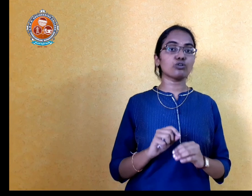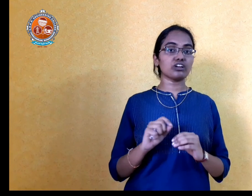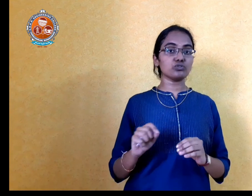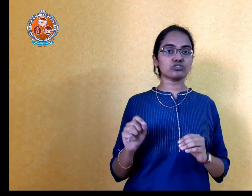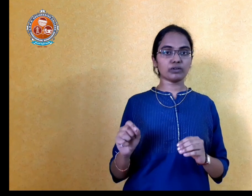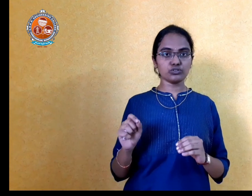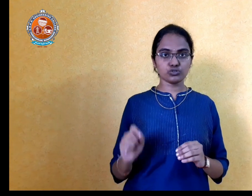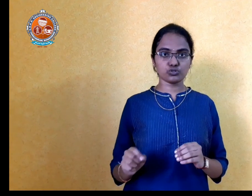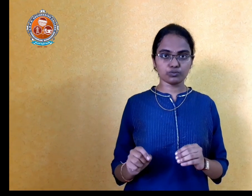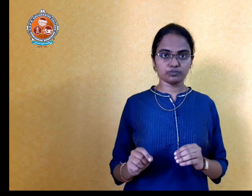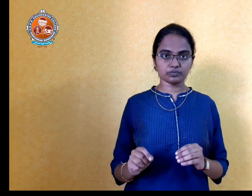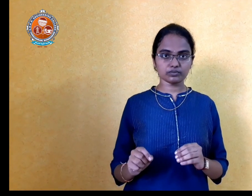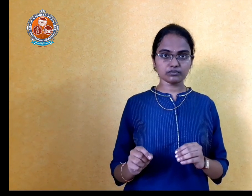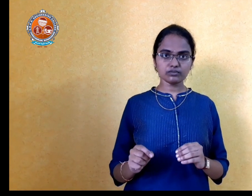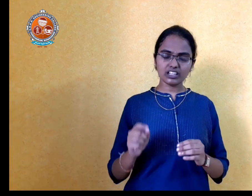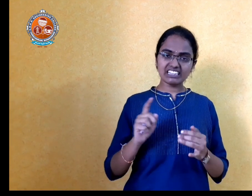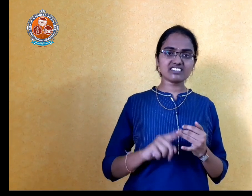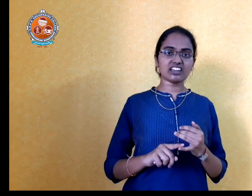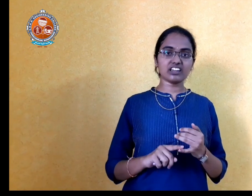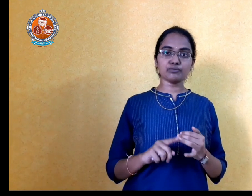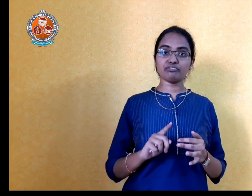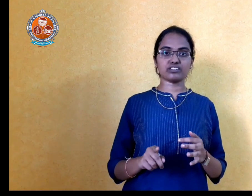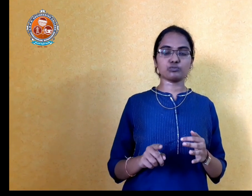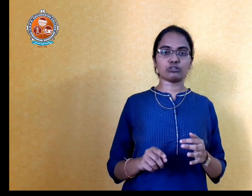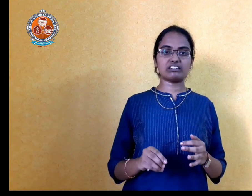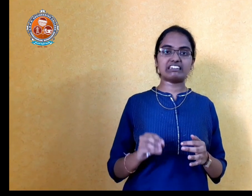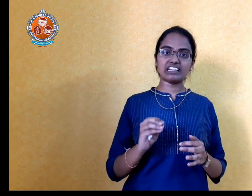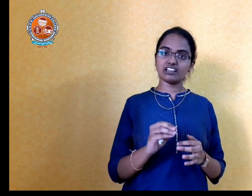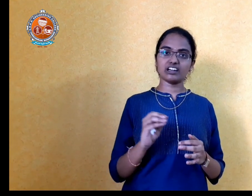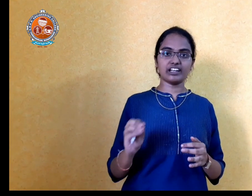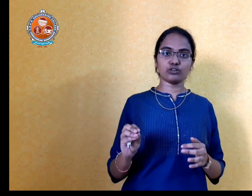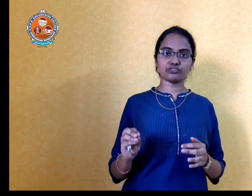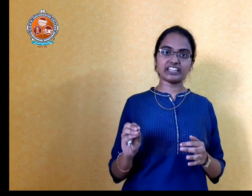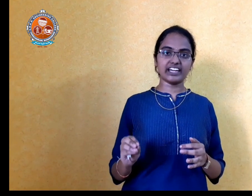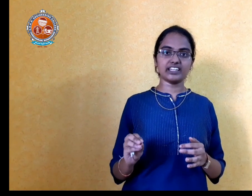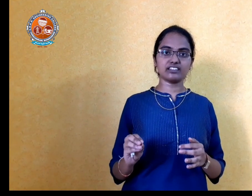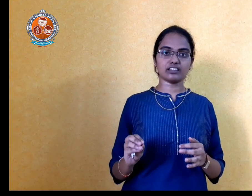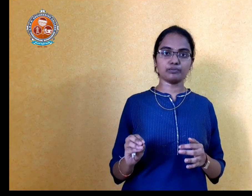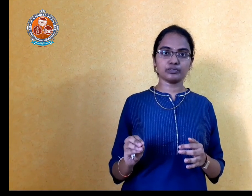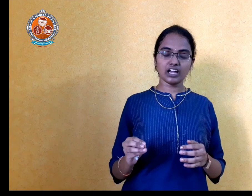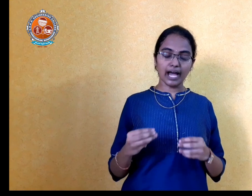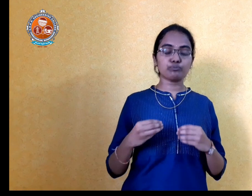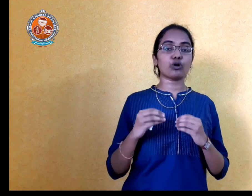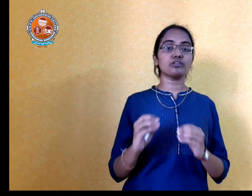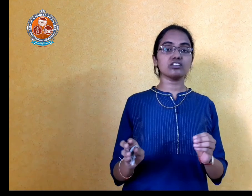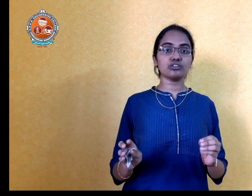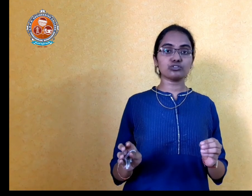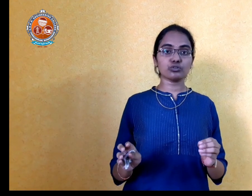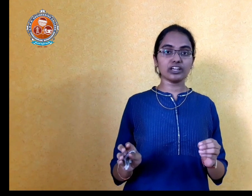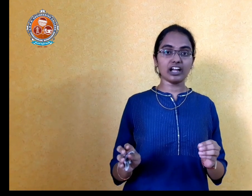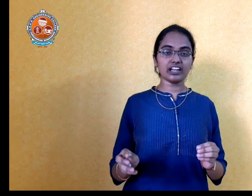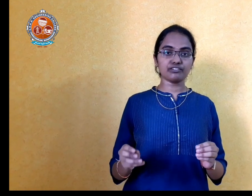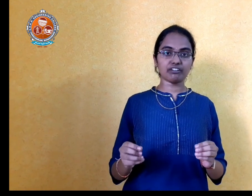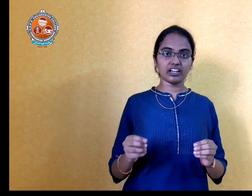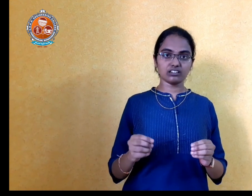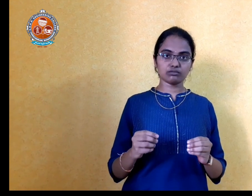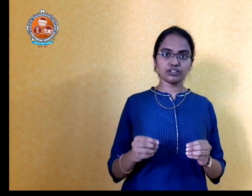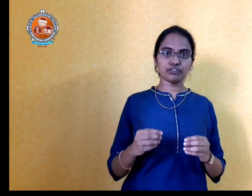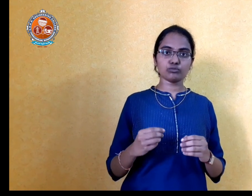going to use my YouTube, Instagram, Facebook till the end of the gait exam. I am promising it today and if I am